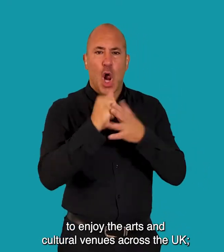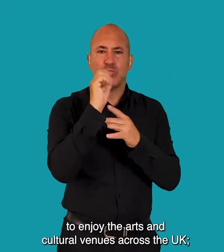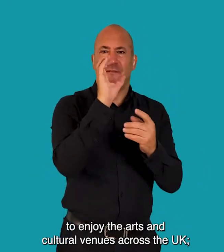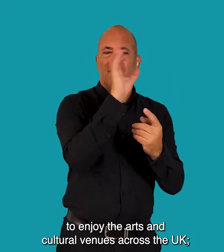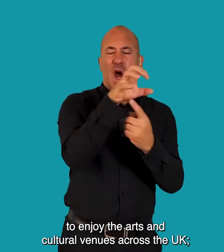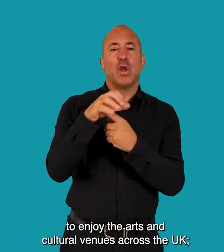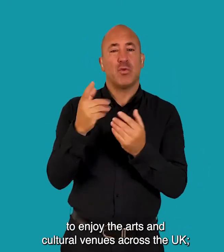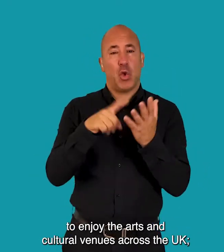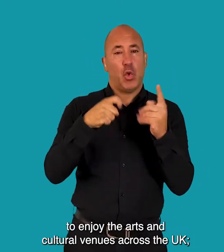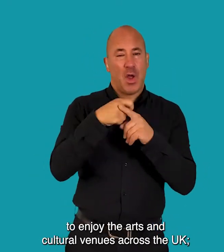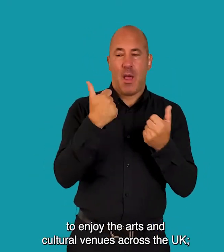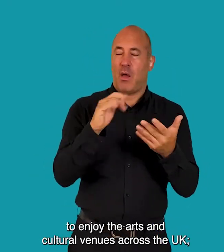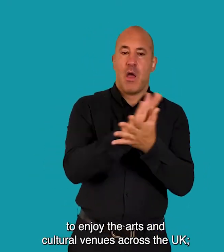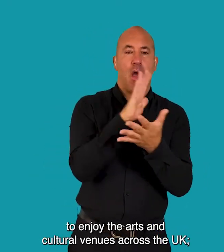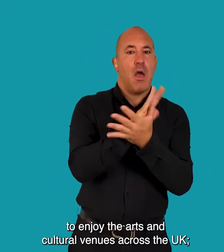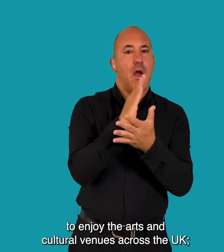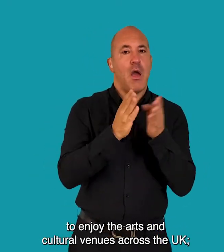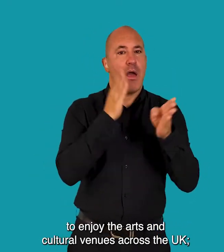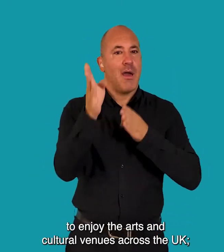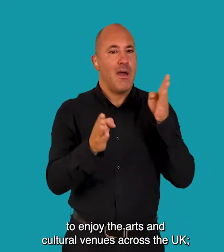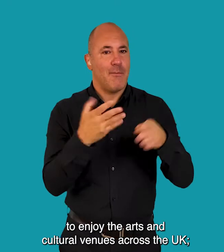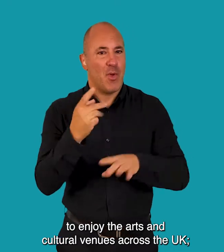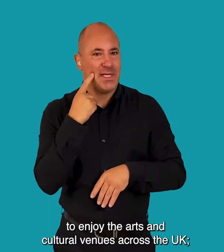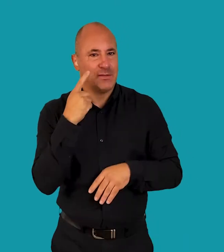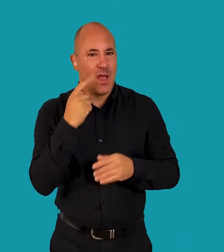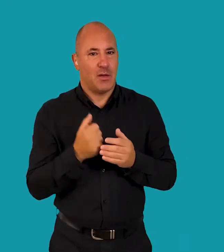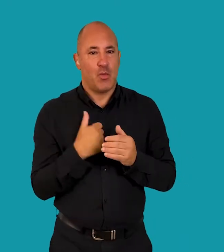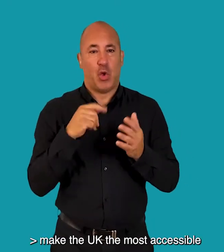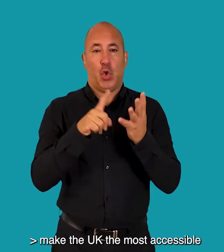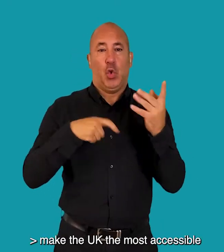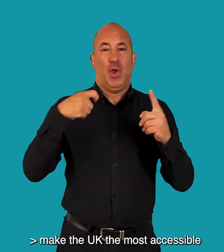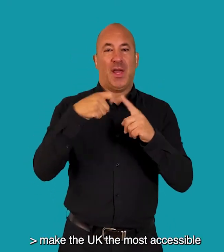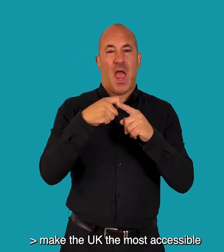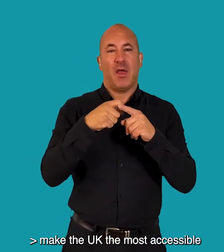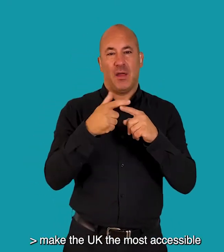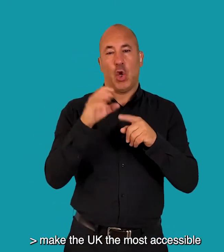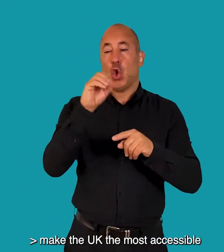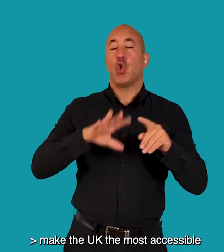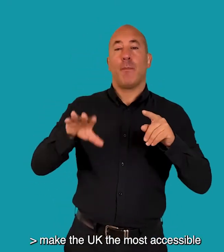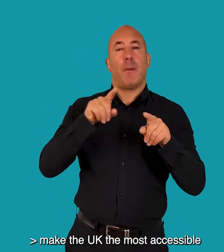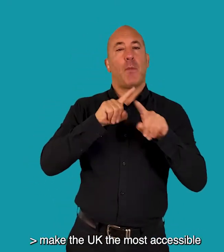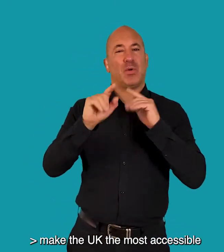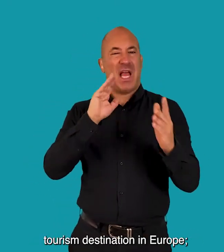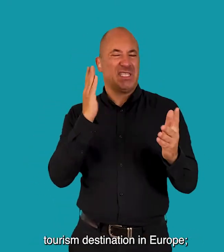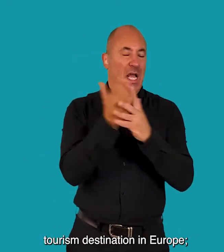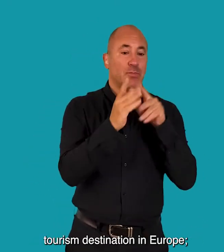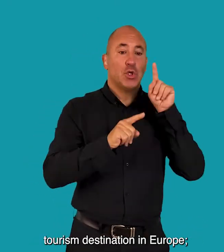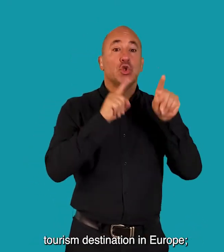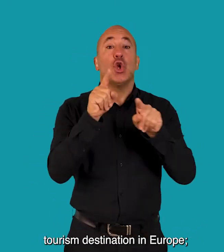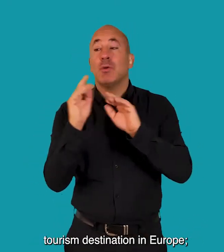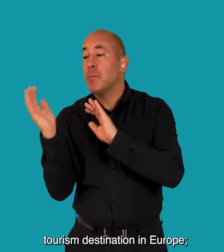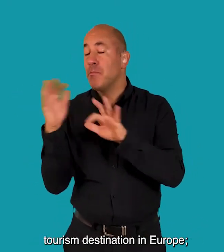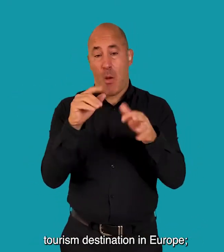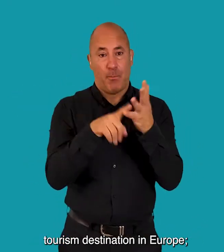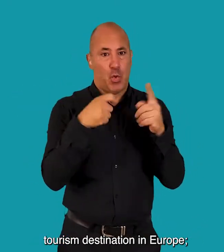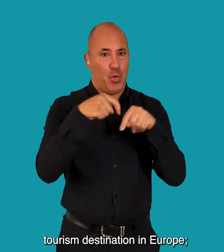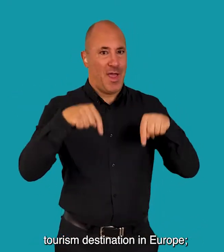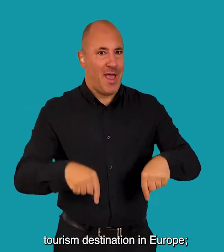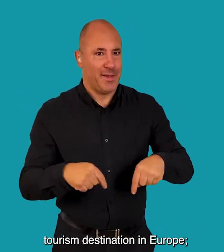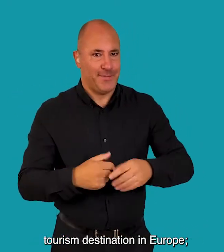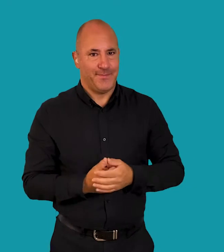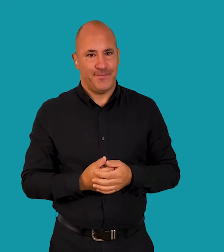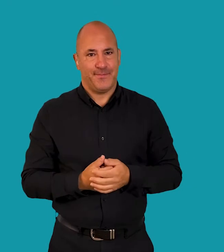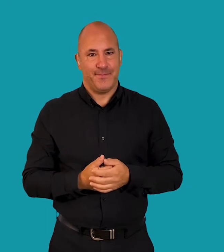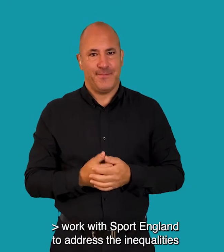enjoy the arts and cultural venues across the UK Make the UK the most accessible tourism destination in